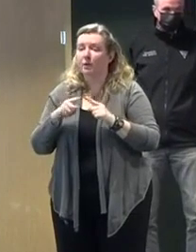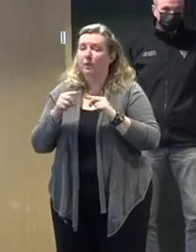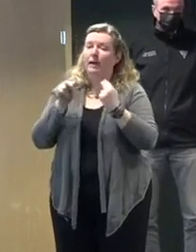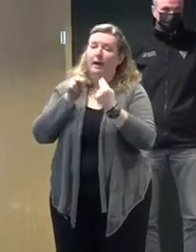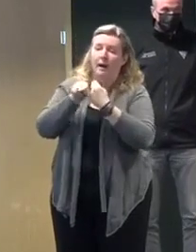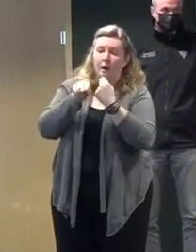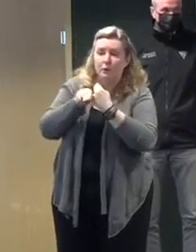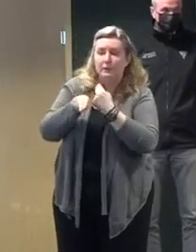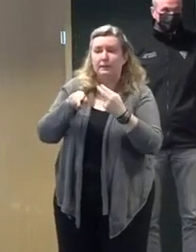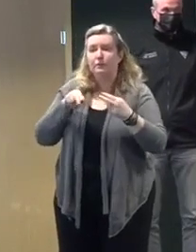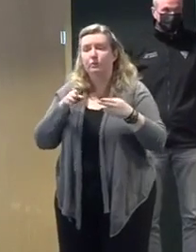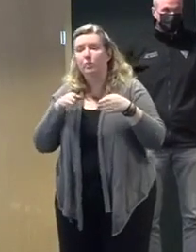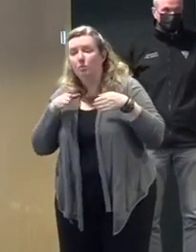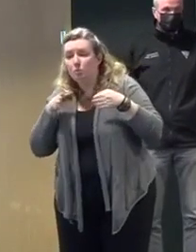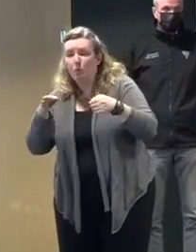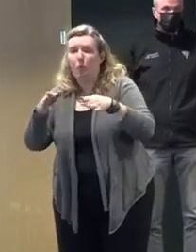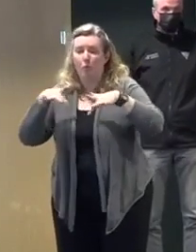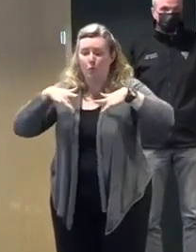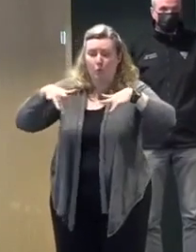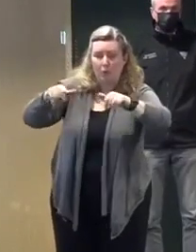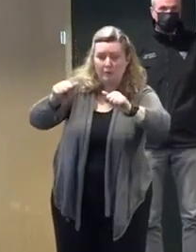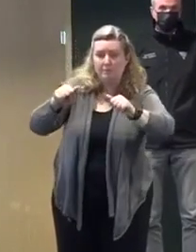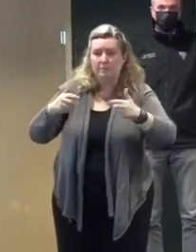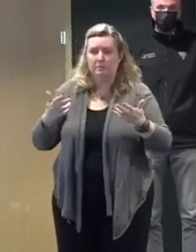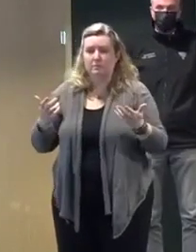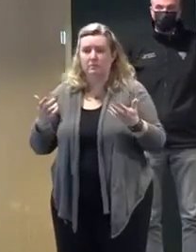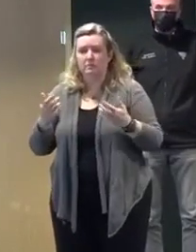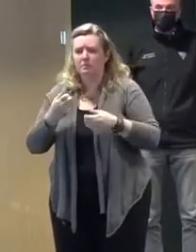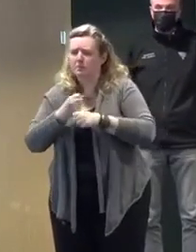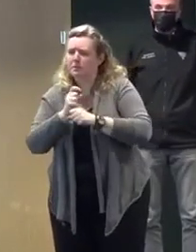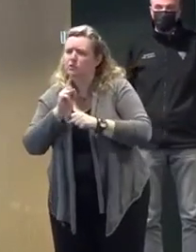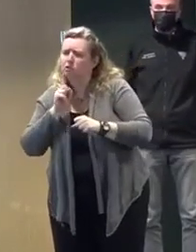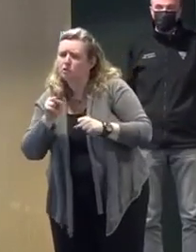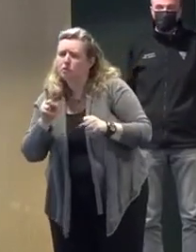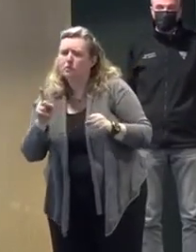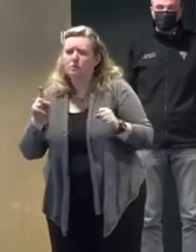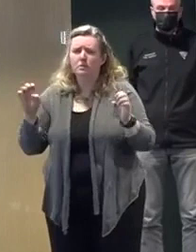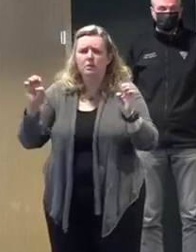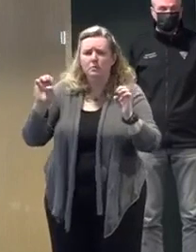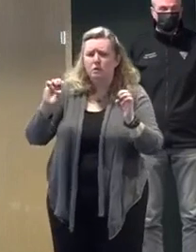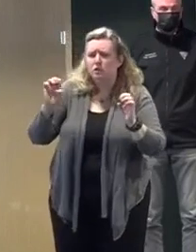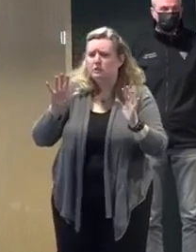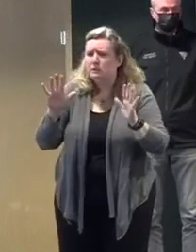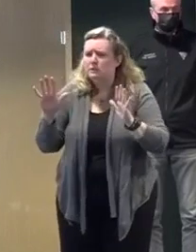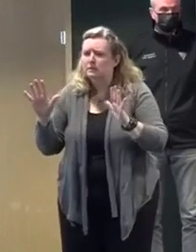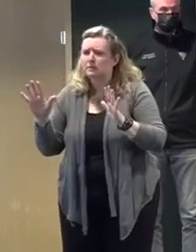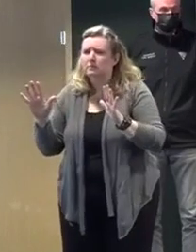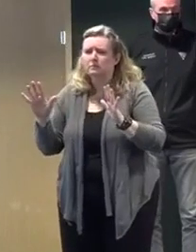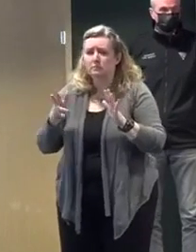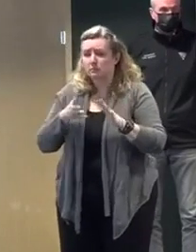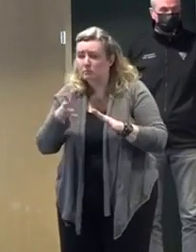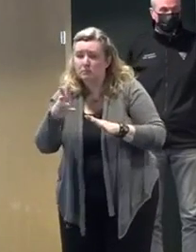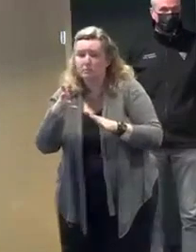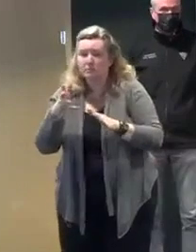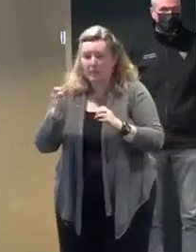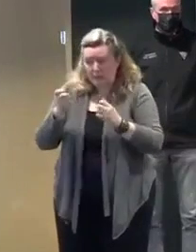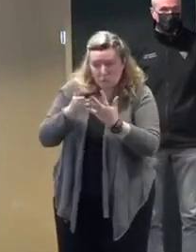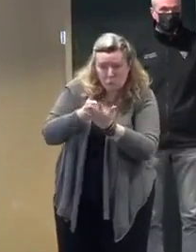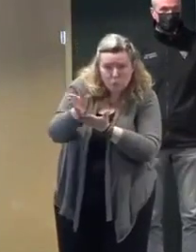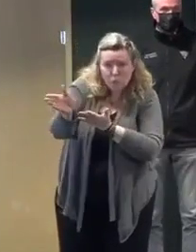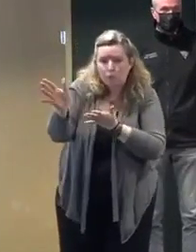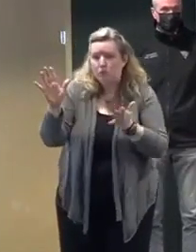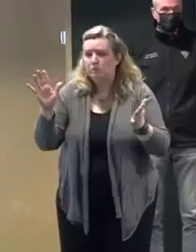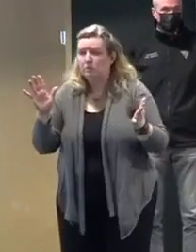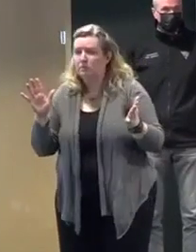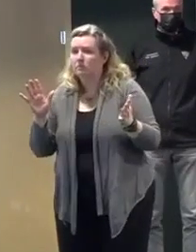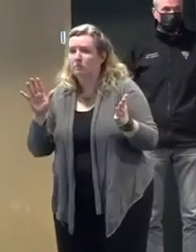places for emergency vehicles to pass that drivers who have car trouble to pull into. So we'll be working mostly through the weekend to make